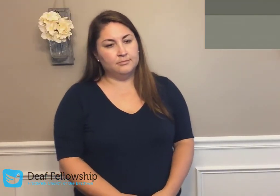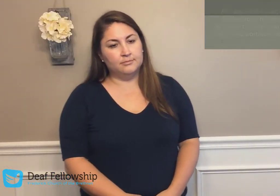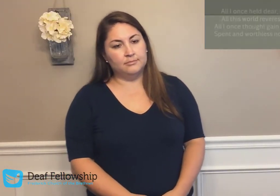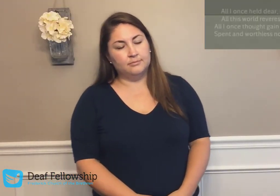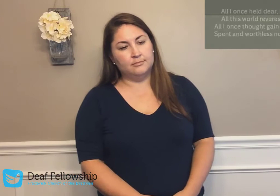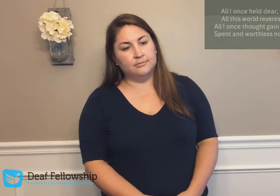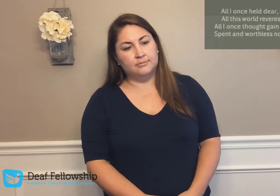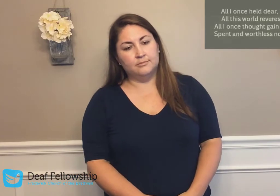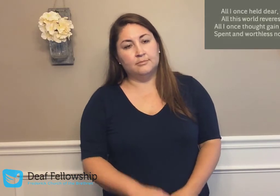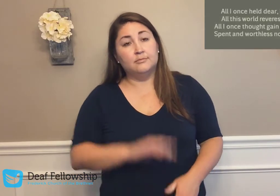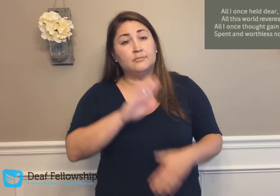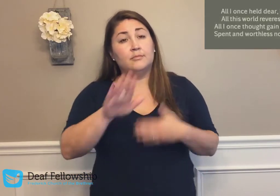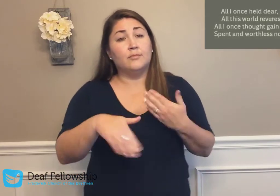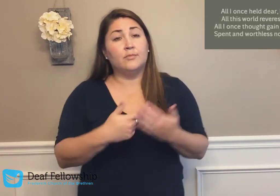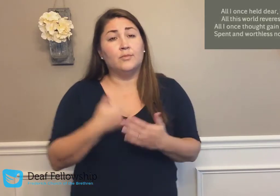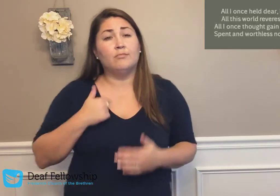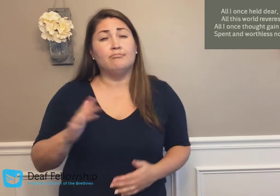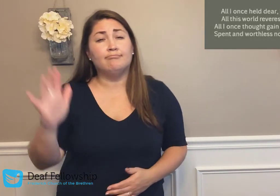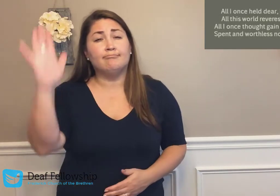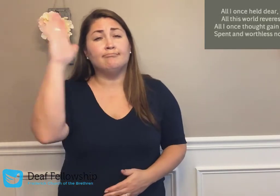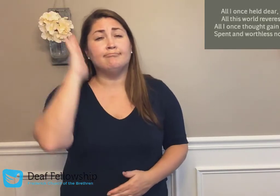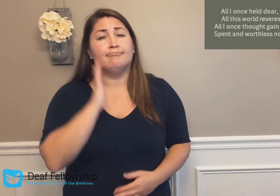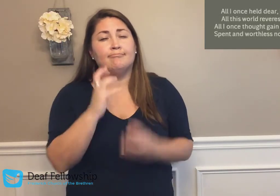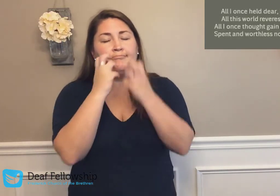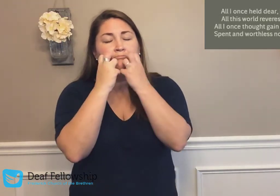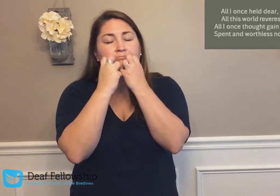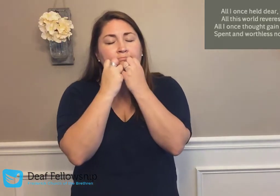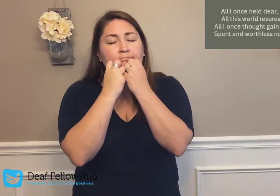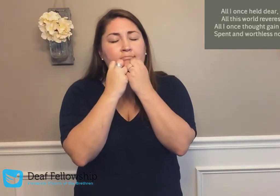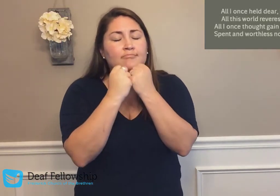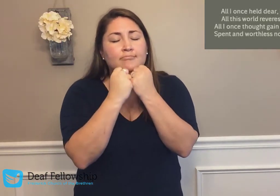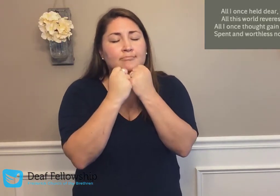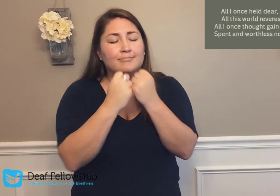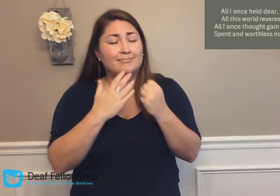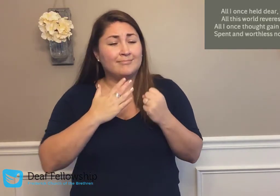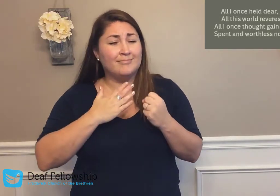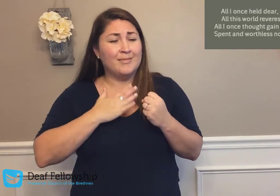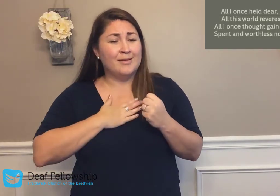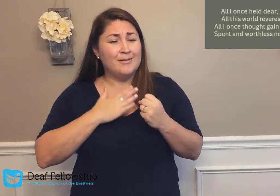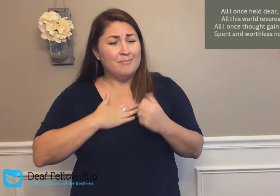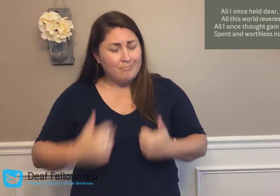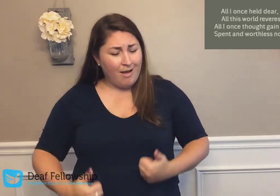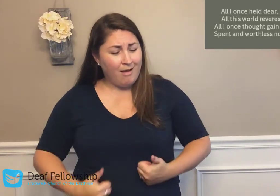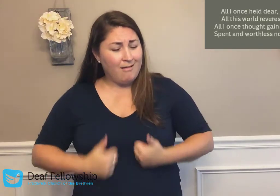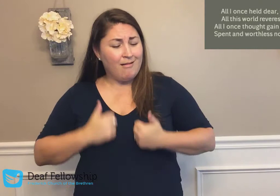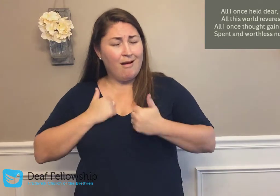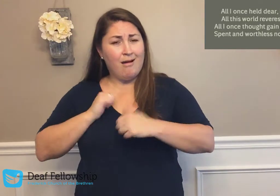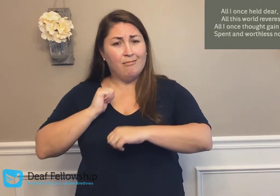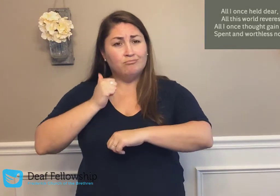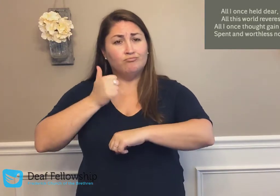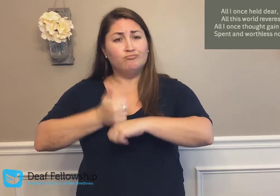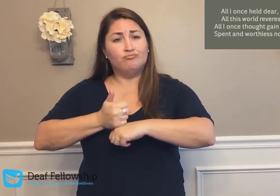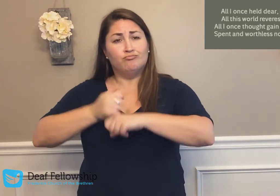All I once held dear, built my life